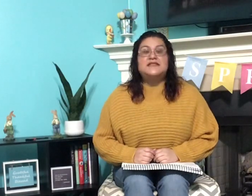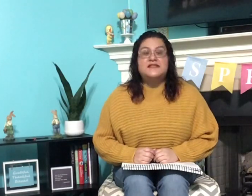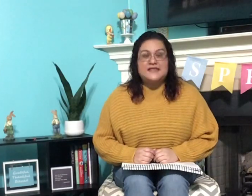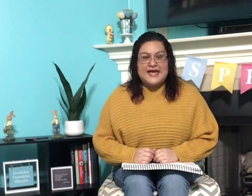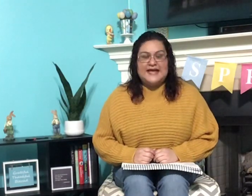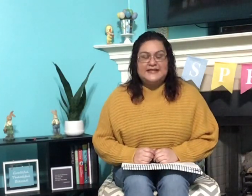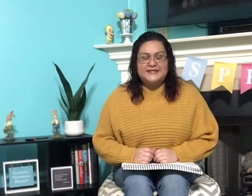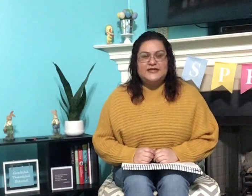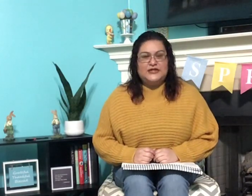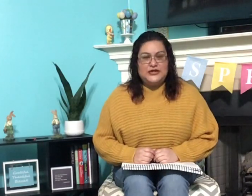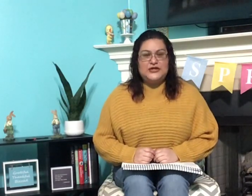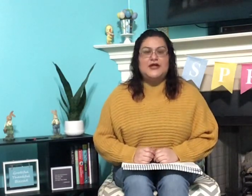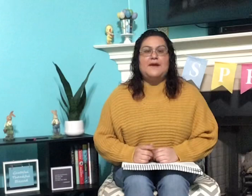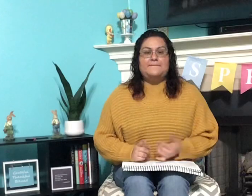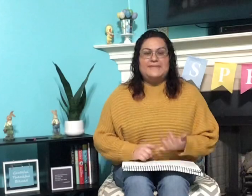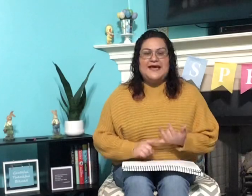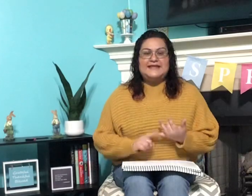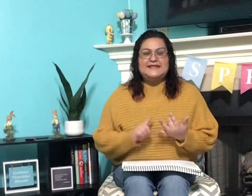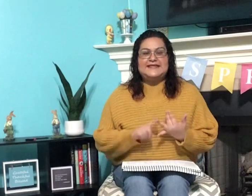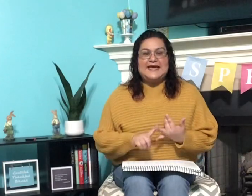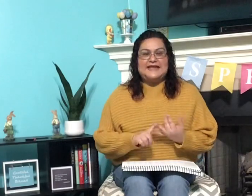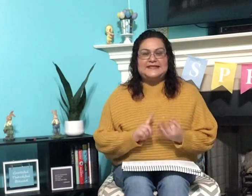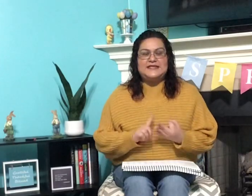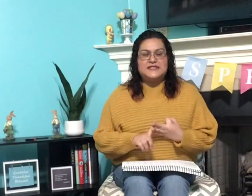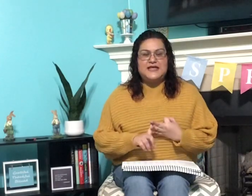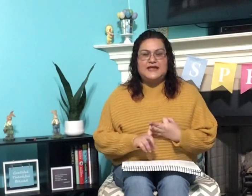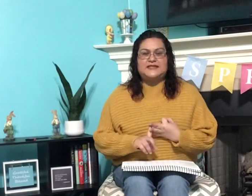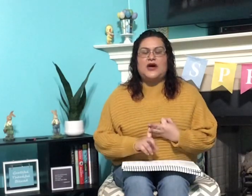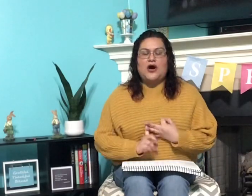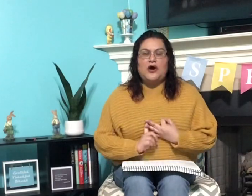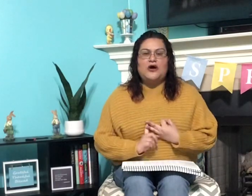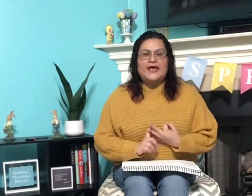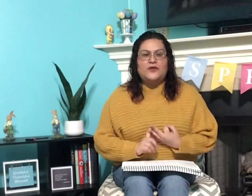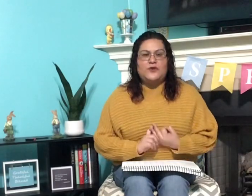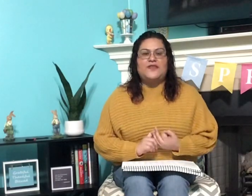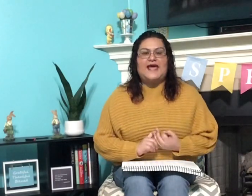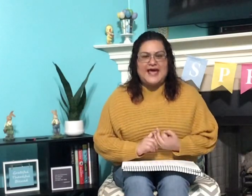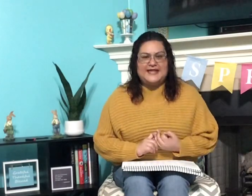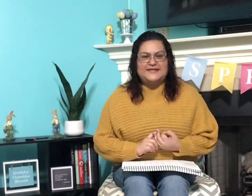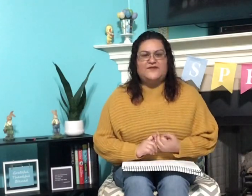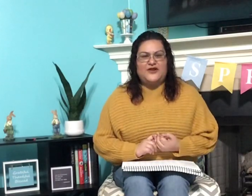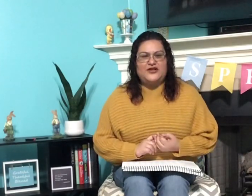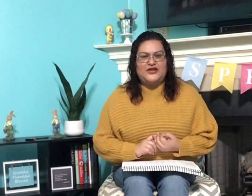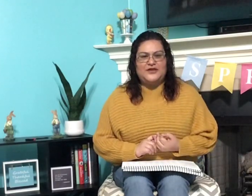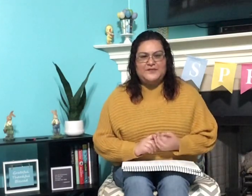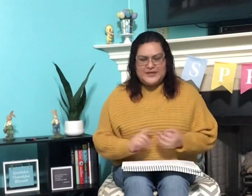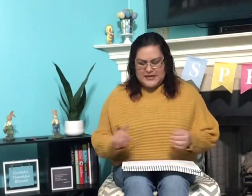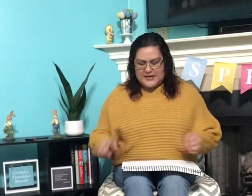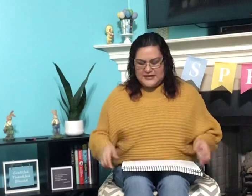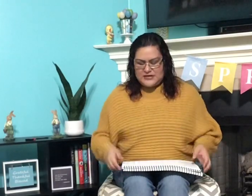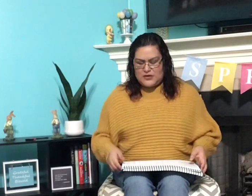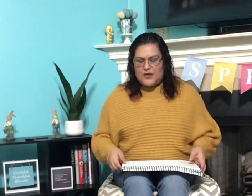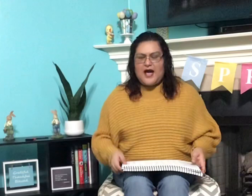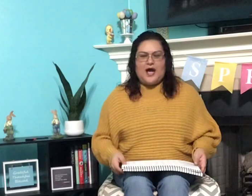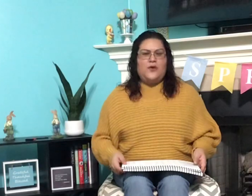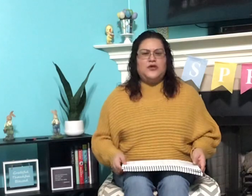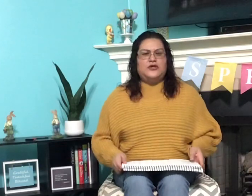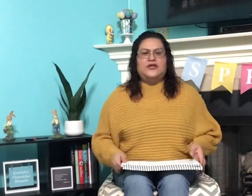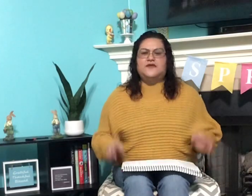Set Good. Met, get, set, all end with et. Very good. Okay, so I want you to think of